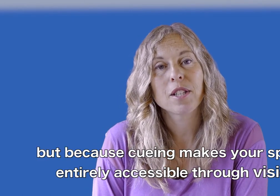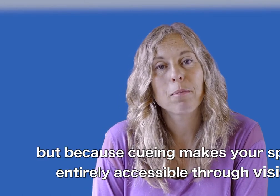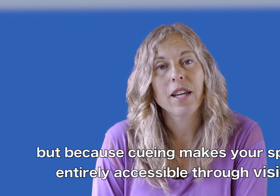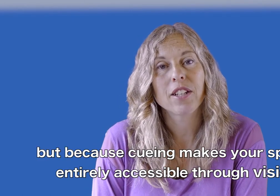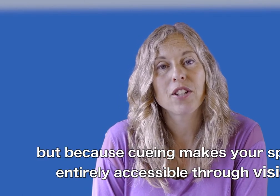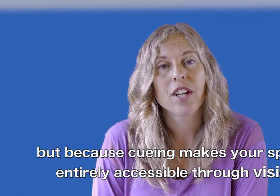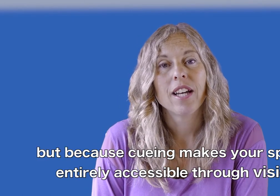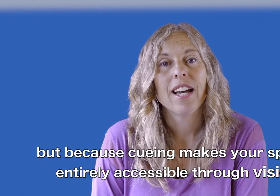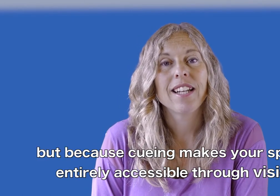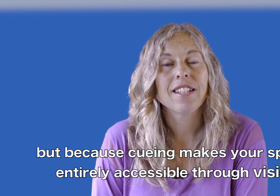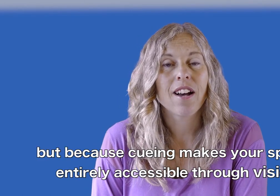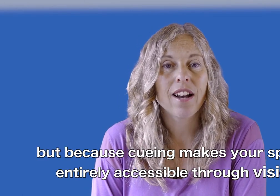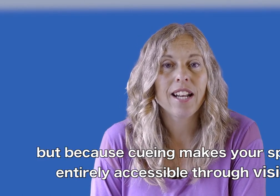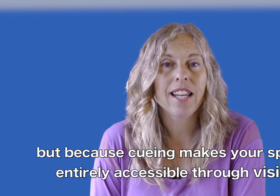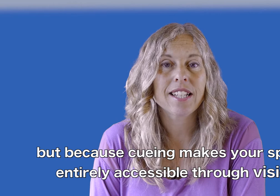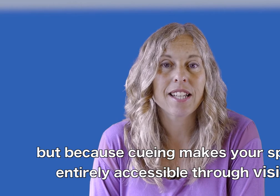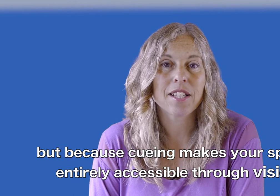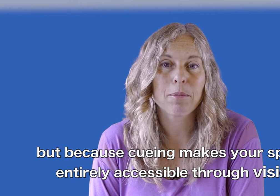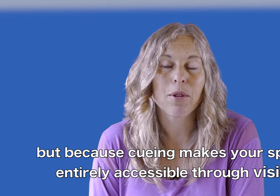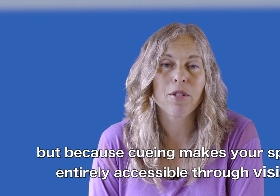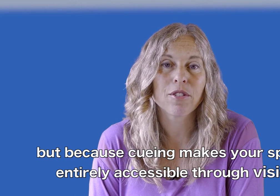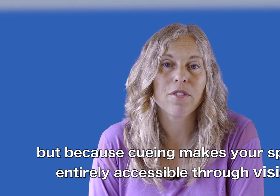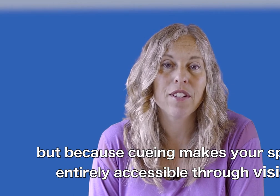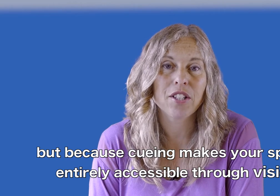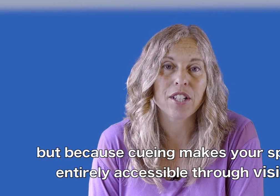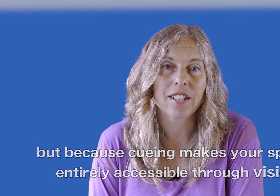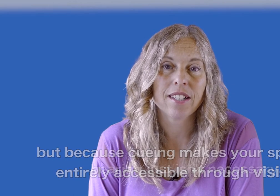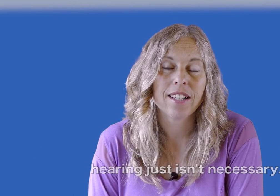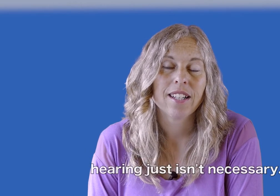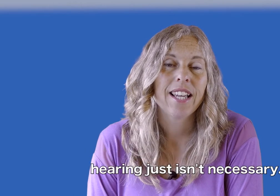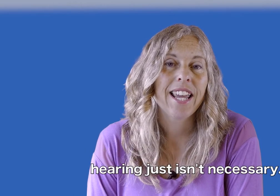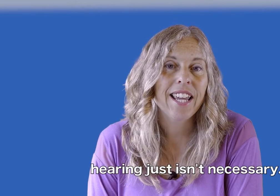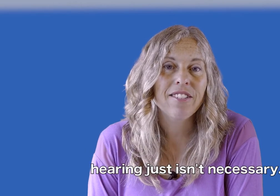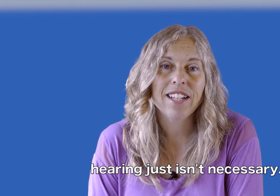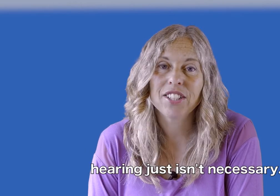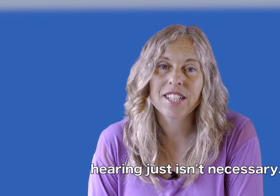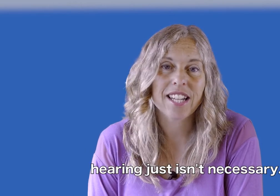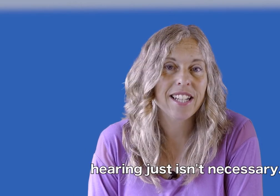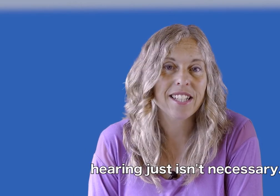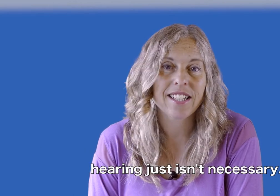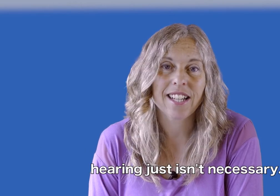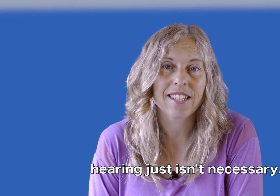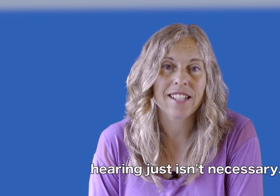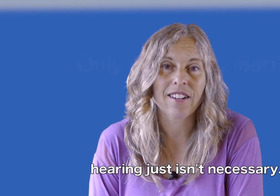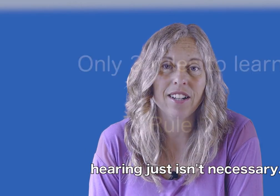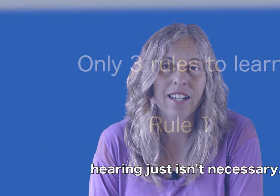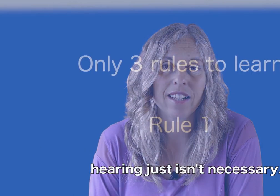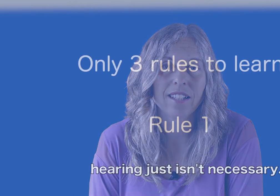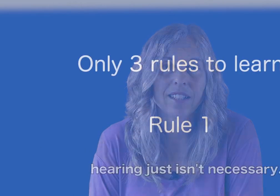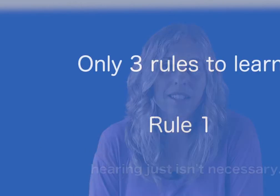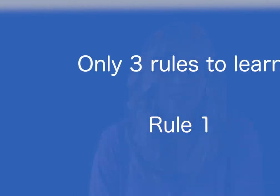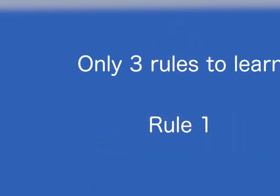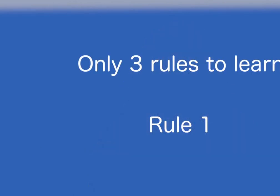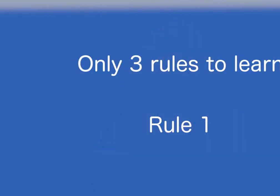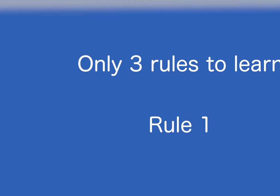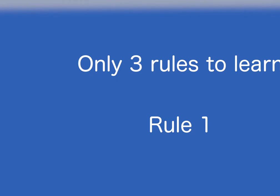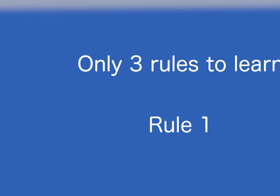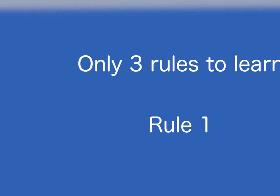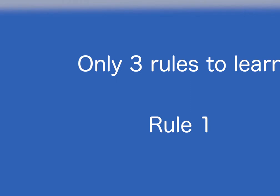speech entirely accessible through vision, hearing just isn't necessary. Only three